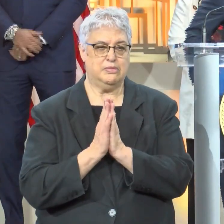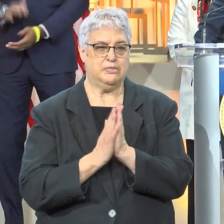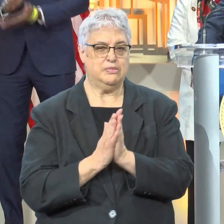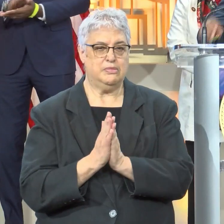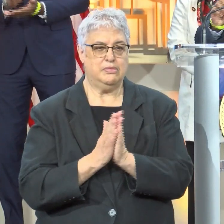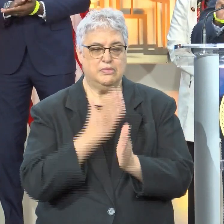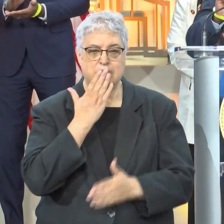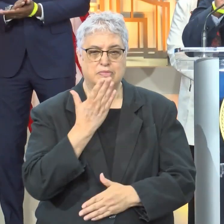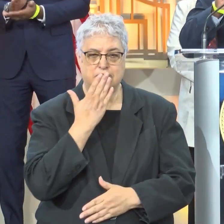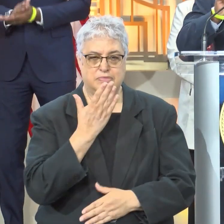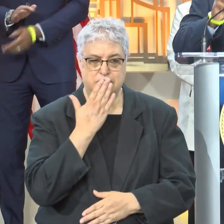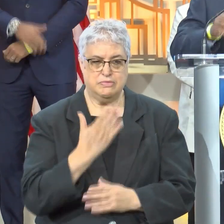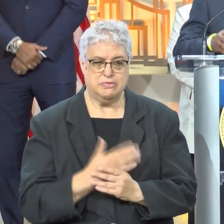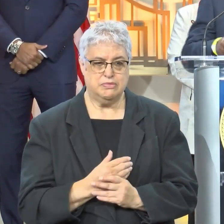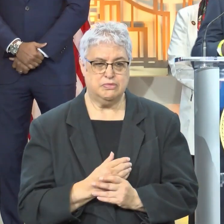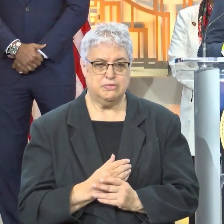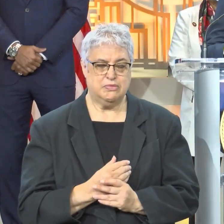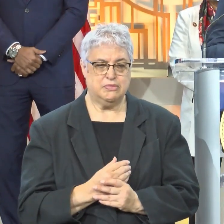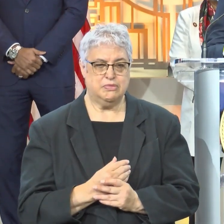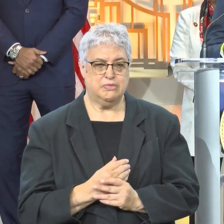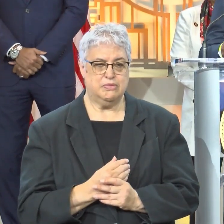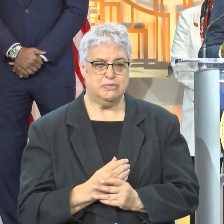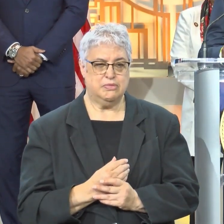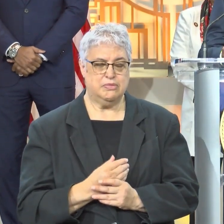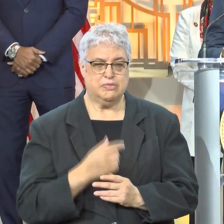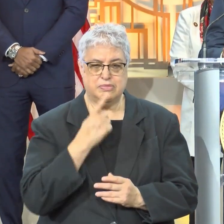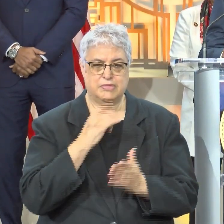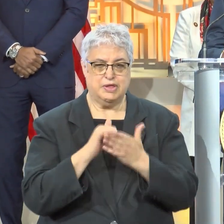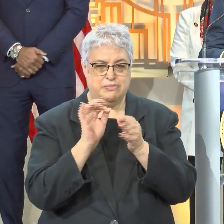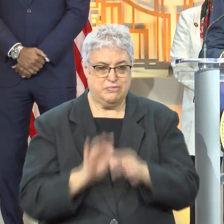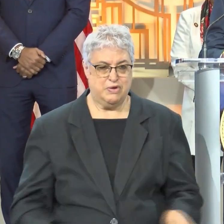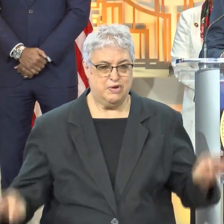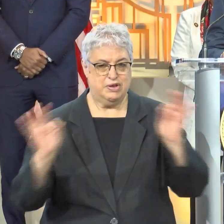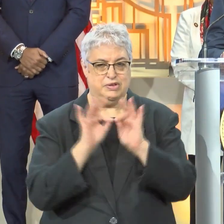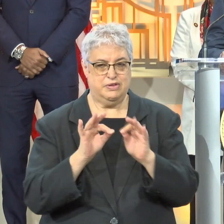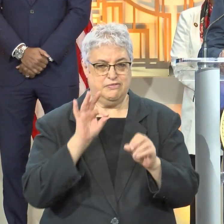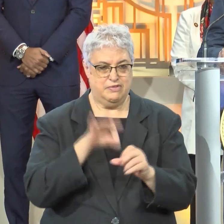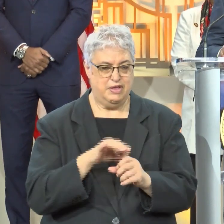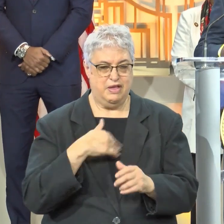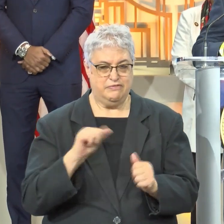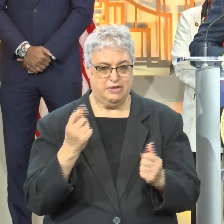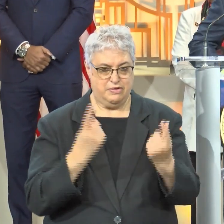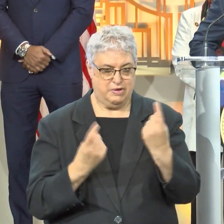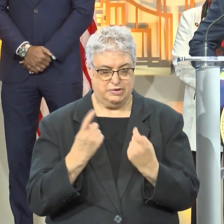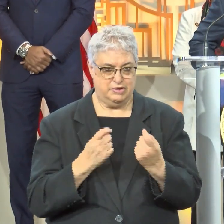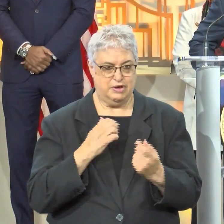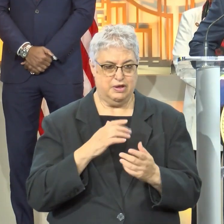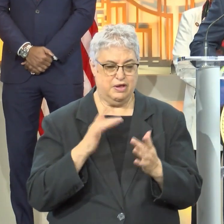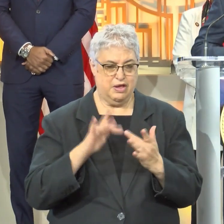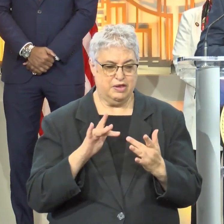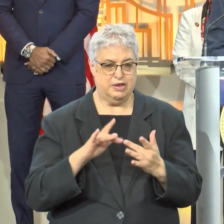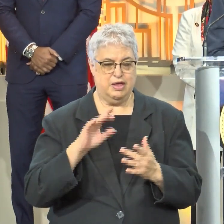Gracias. you, Angel. And in essence, Angel was saying it's important to get out and vote. And if you have any questions, please contact me for